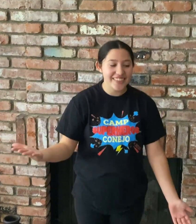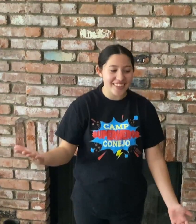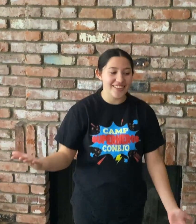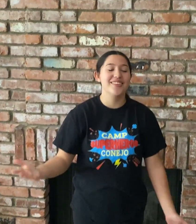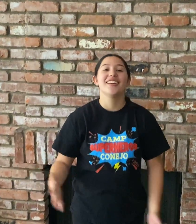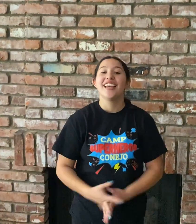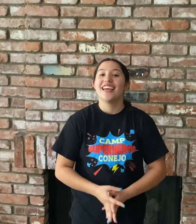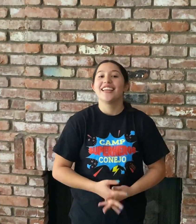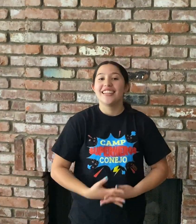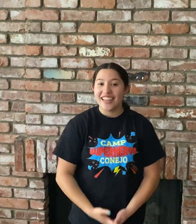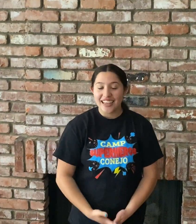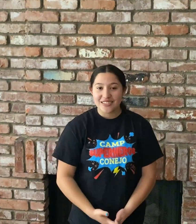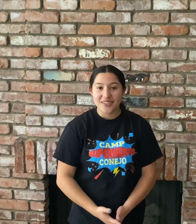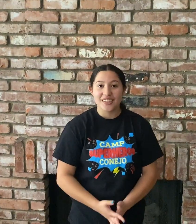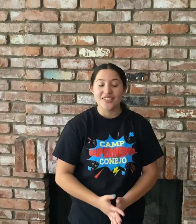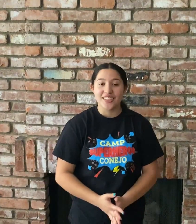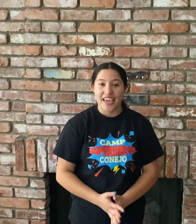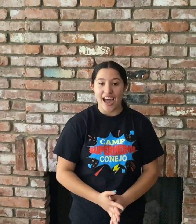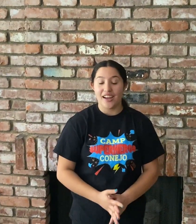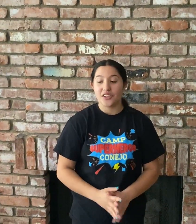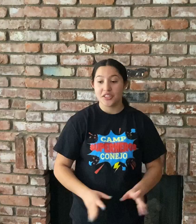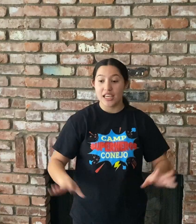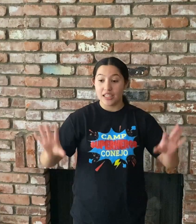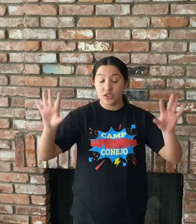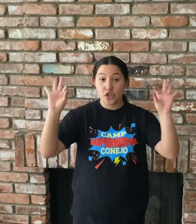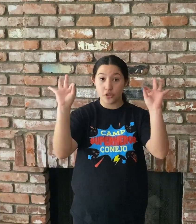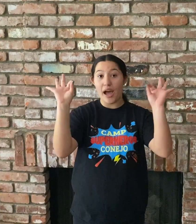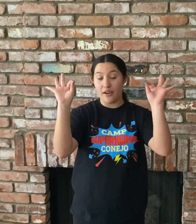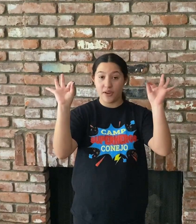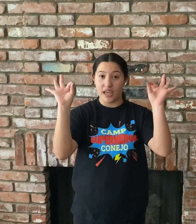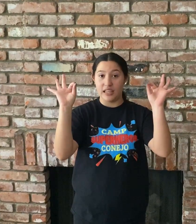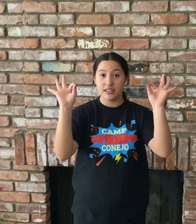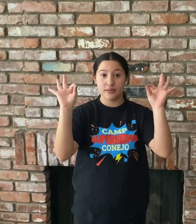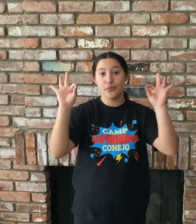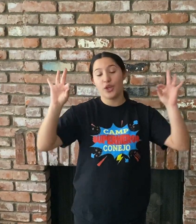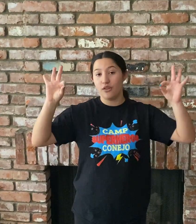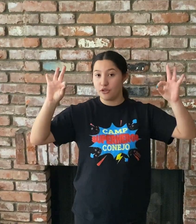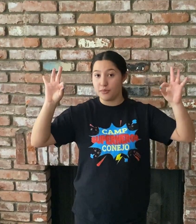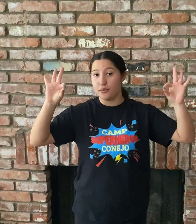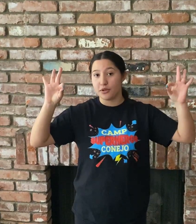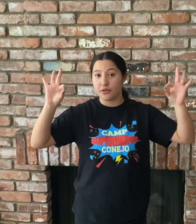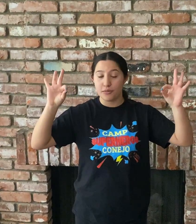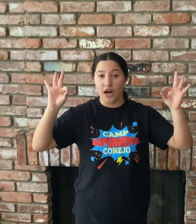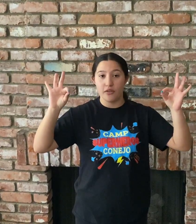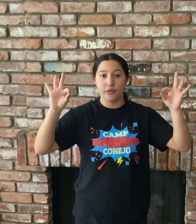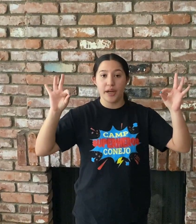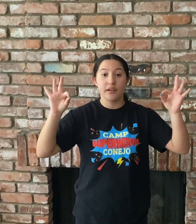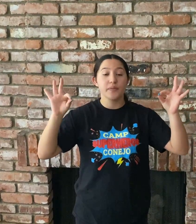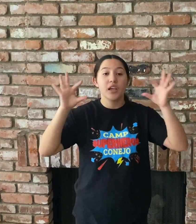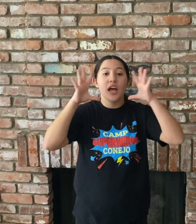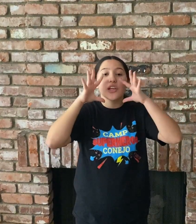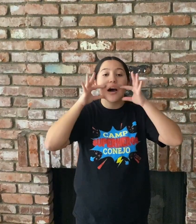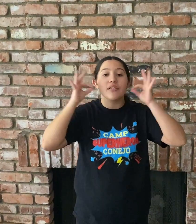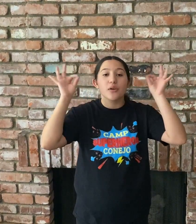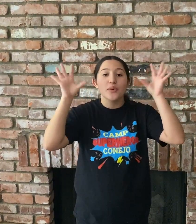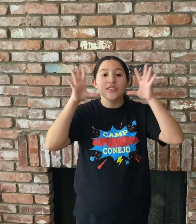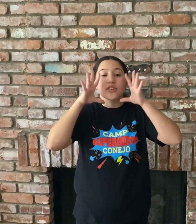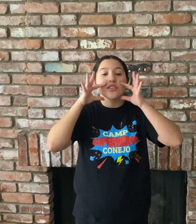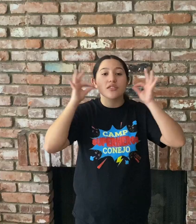cute. Next we're going to learn cat. You're going to take two F hands, if you remember from your alphabet, and go out like whiskers.